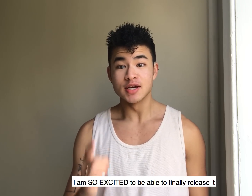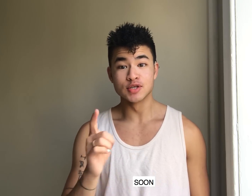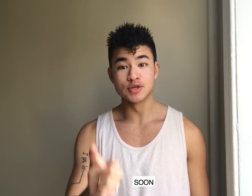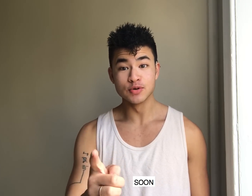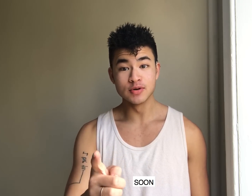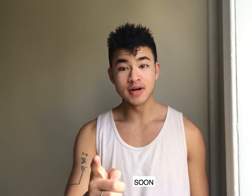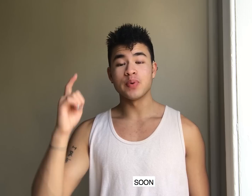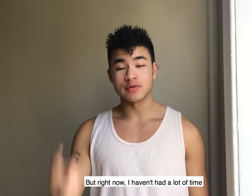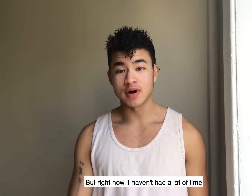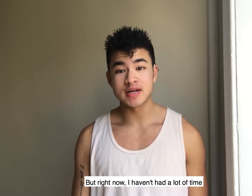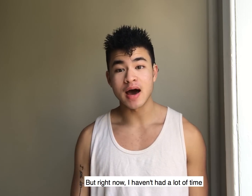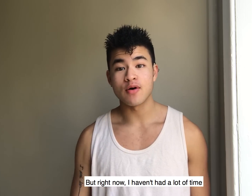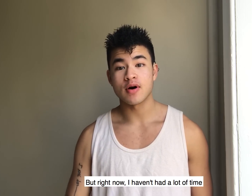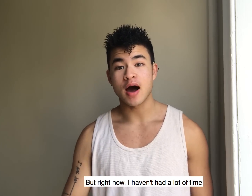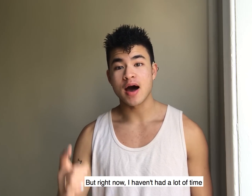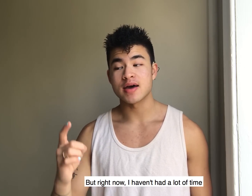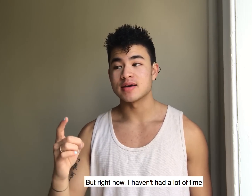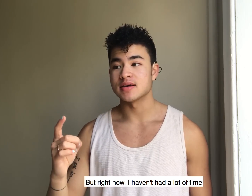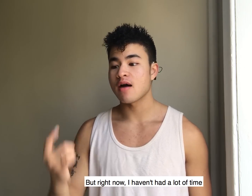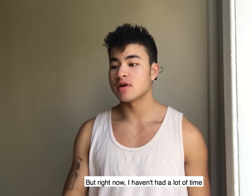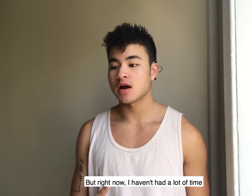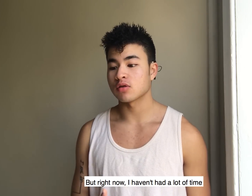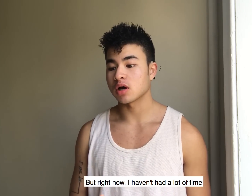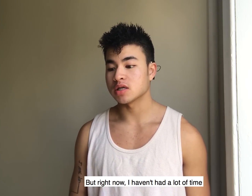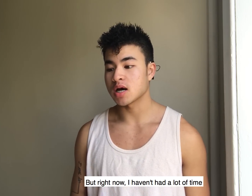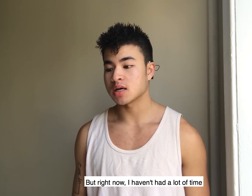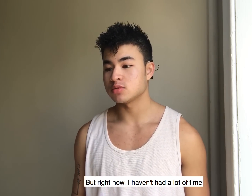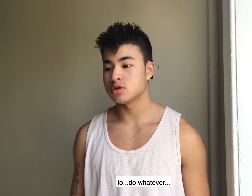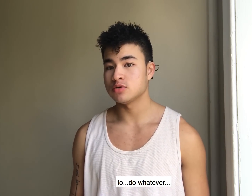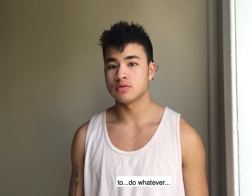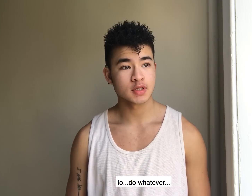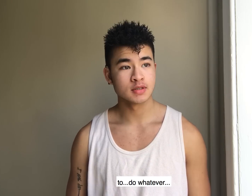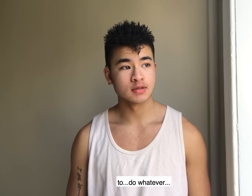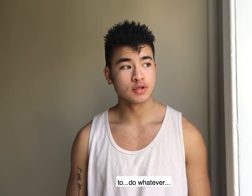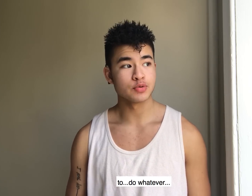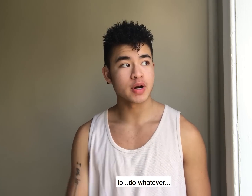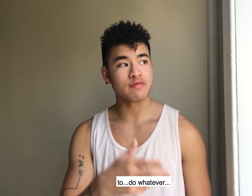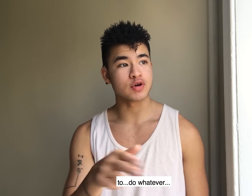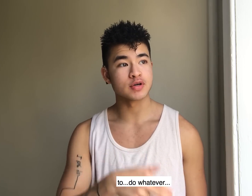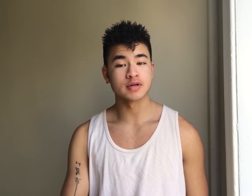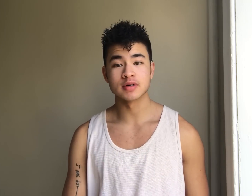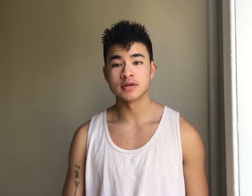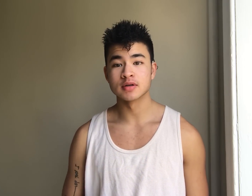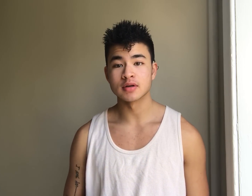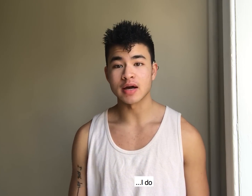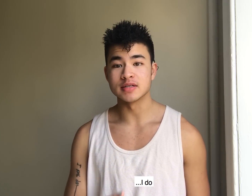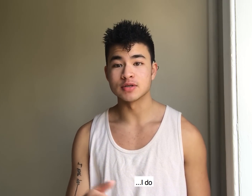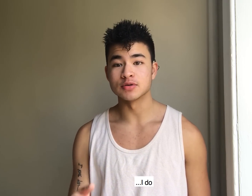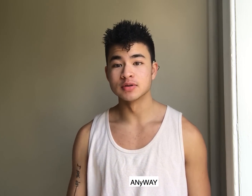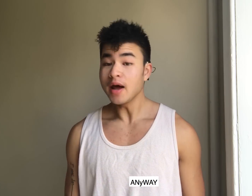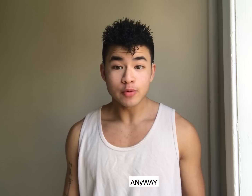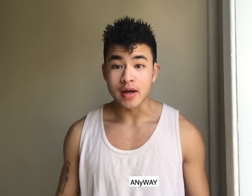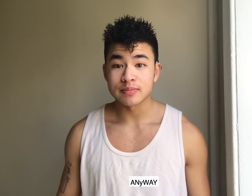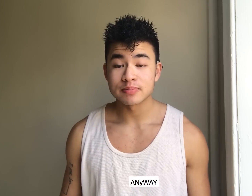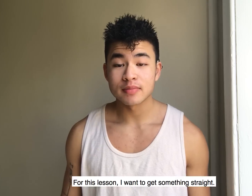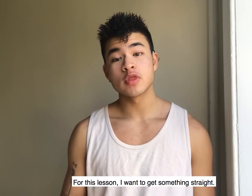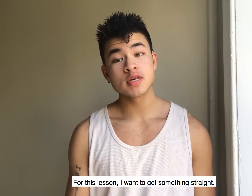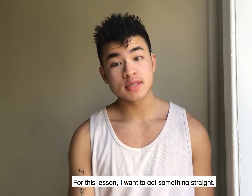soon but right now I haven't had a lot of time to do whatever I do anyway for this